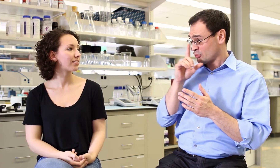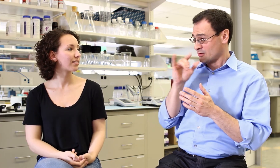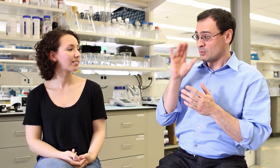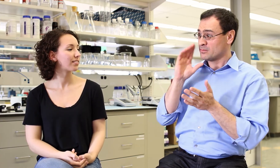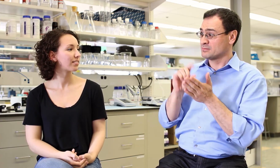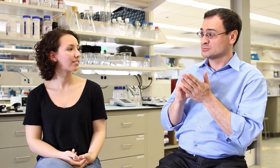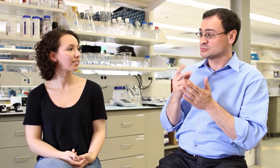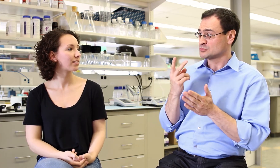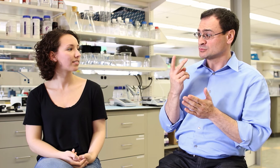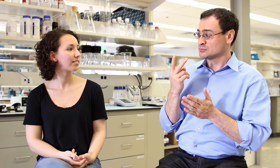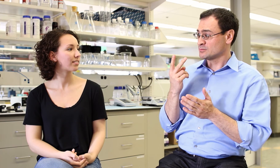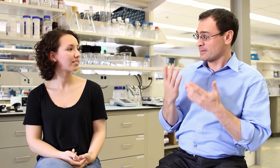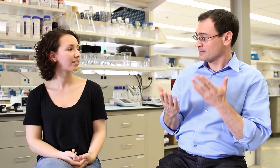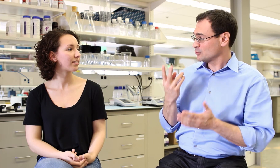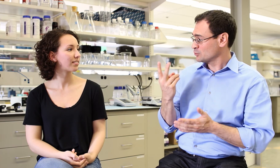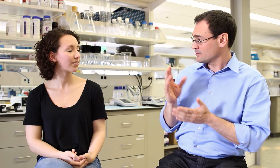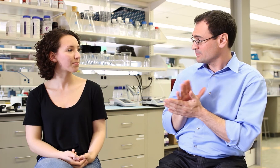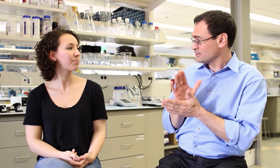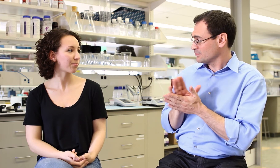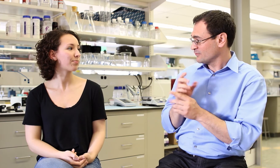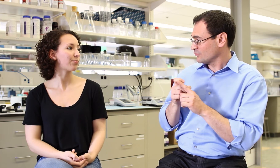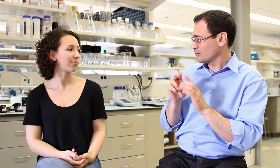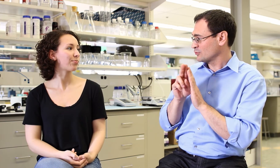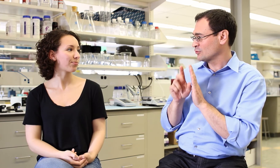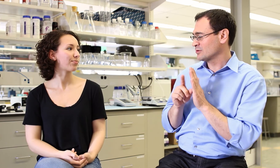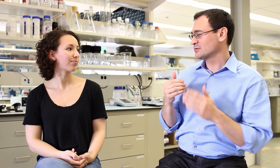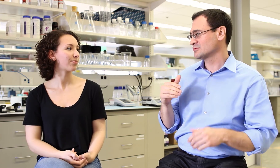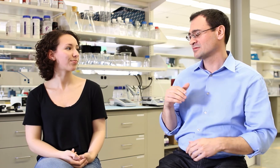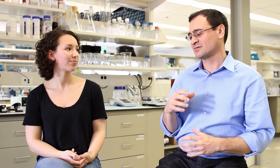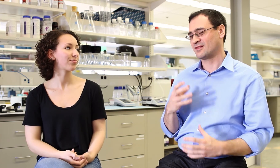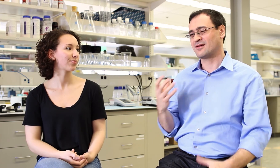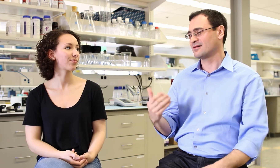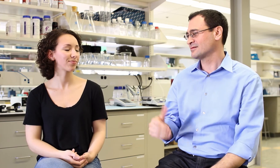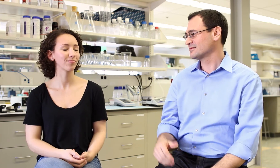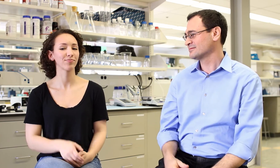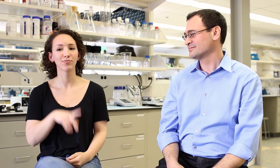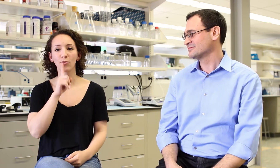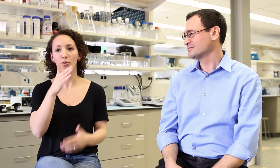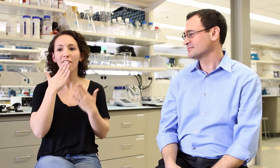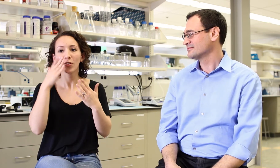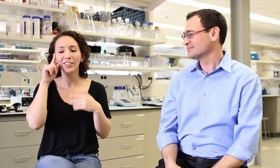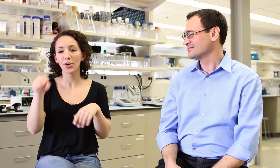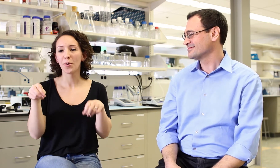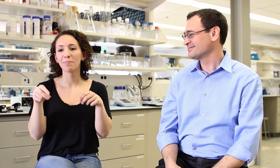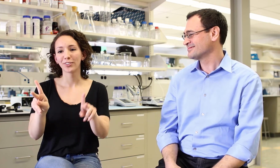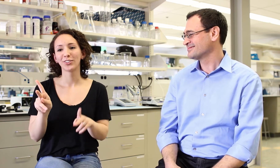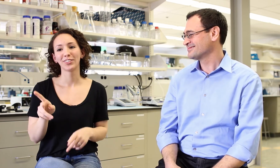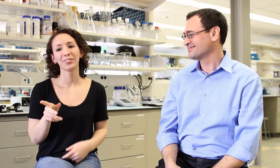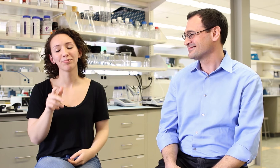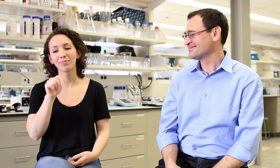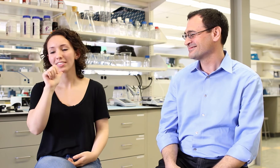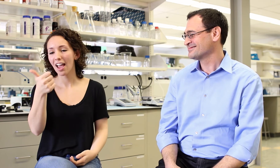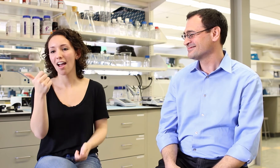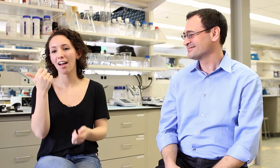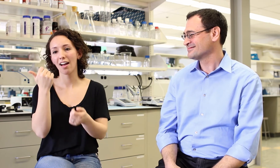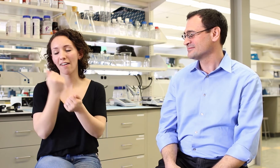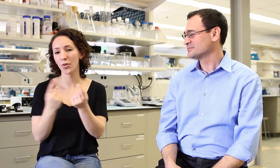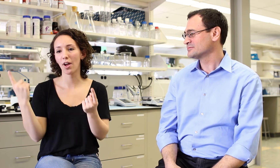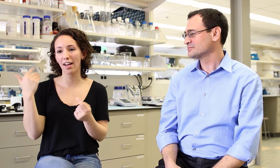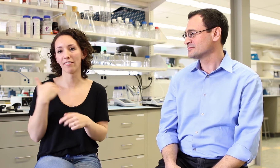looks like you'll be publishing maybe two papers, and for an undergrad, that's a lot. I'm really thankful for this opportunity. Not everyone gets to have